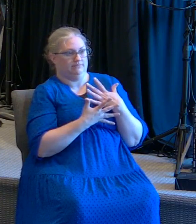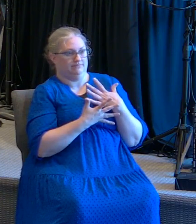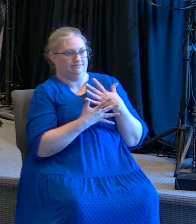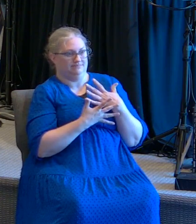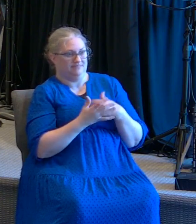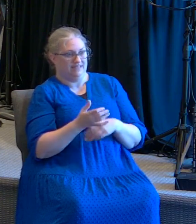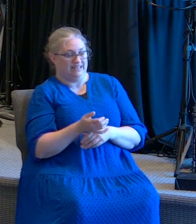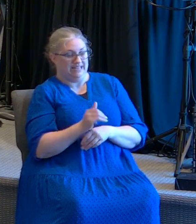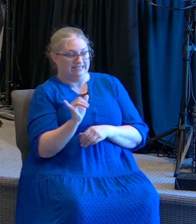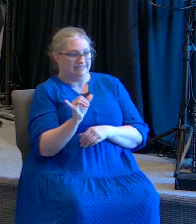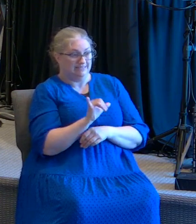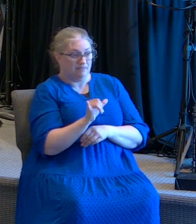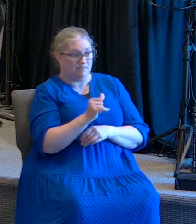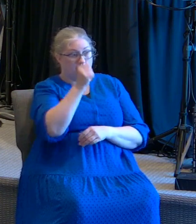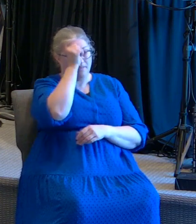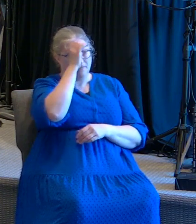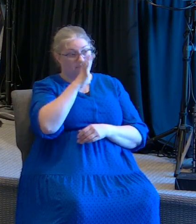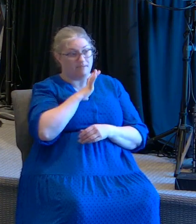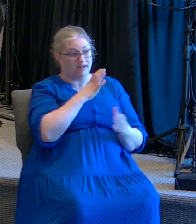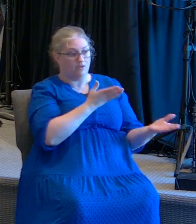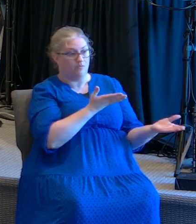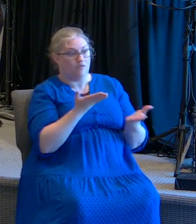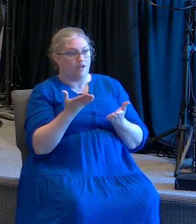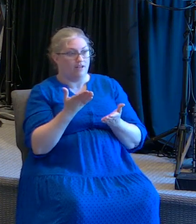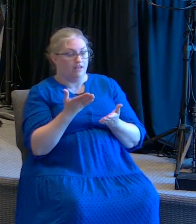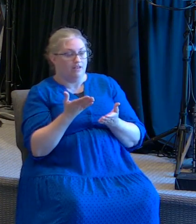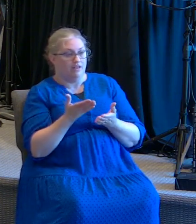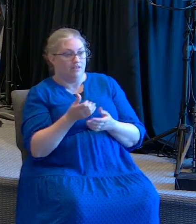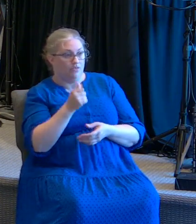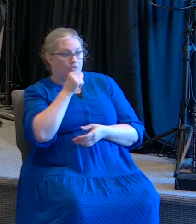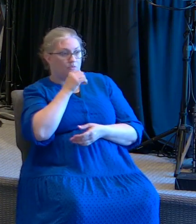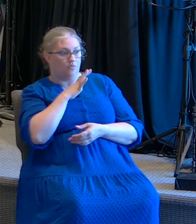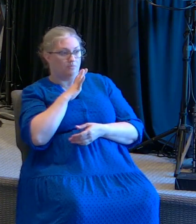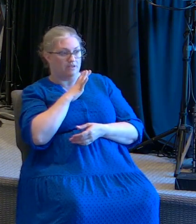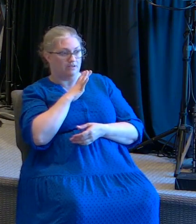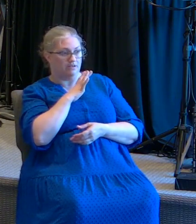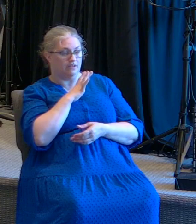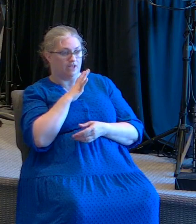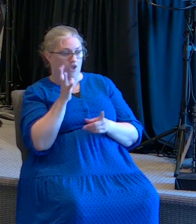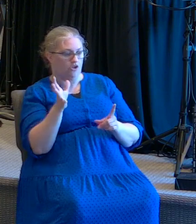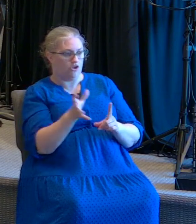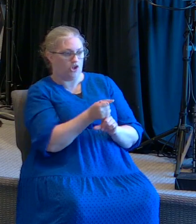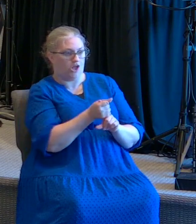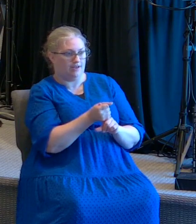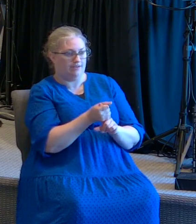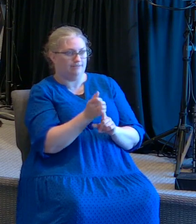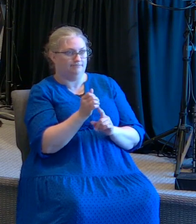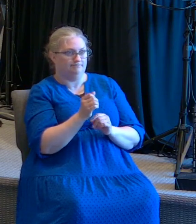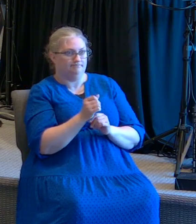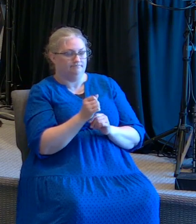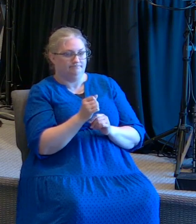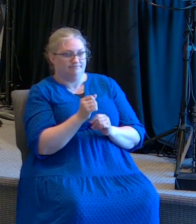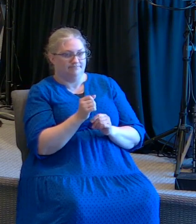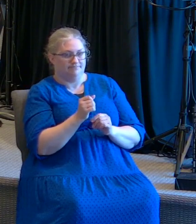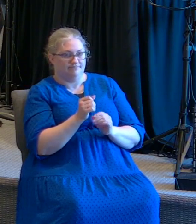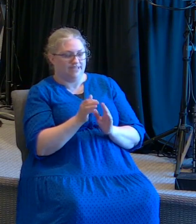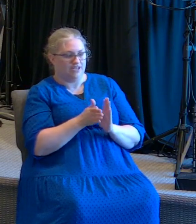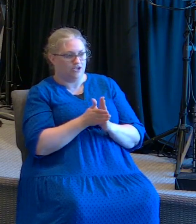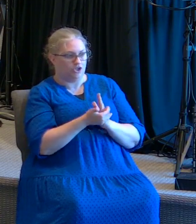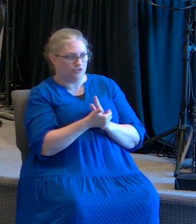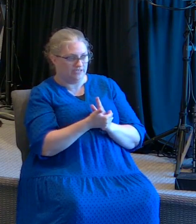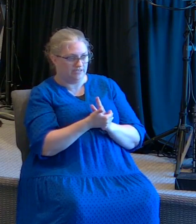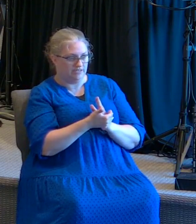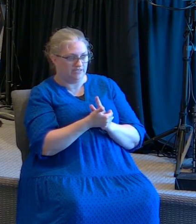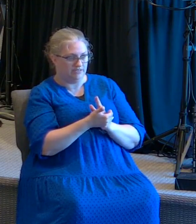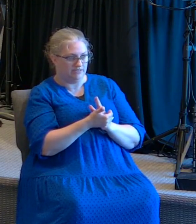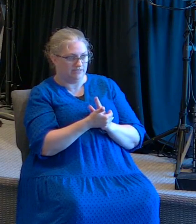those men that brought that adulterous woman to Jesus. Como estos hombres que trajeron a la mujer adultera a Jesús. We caught her